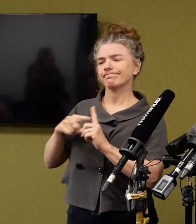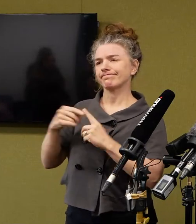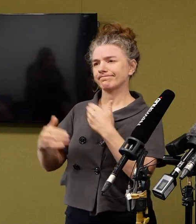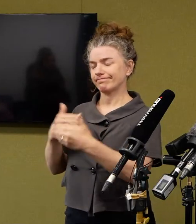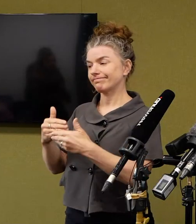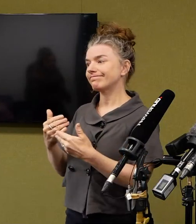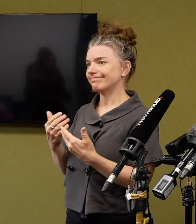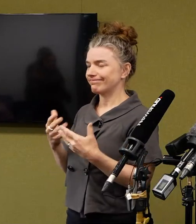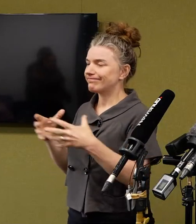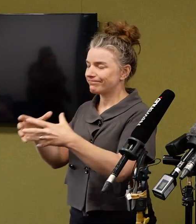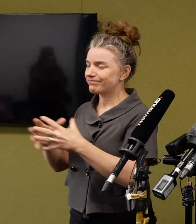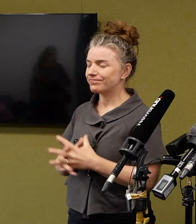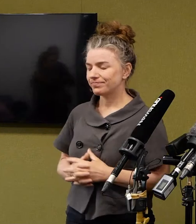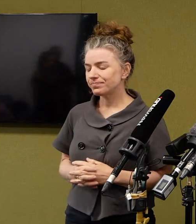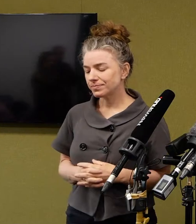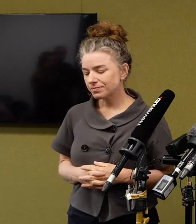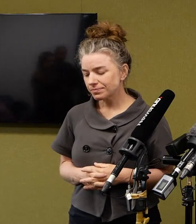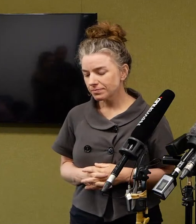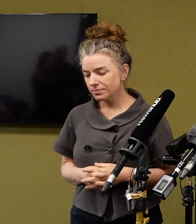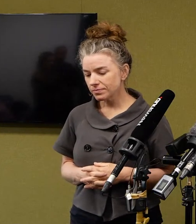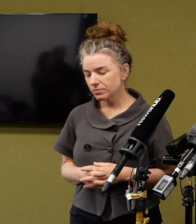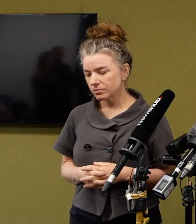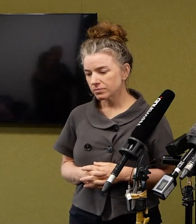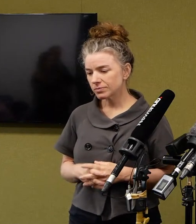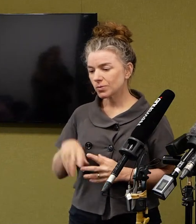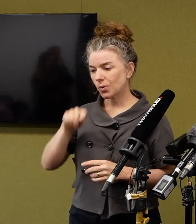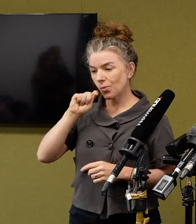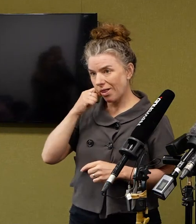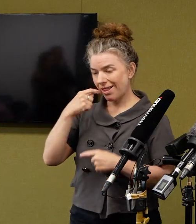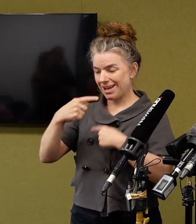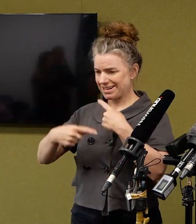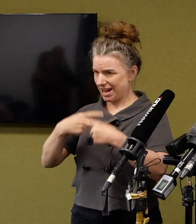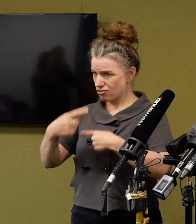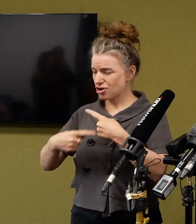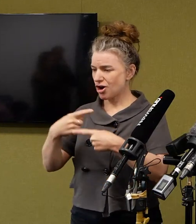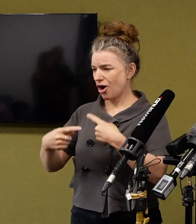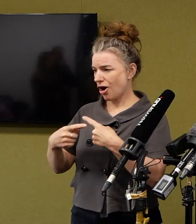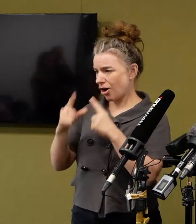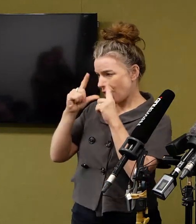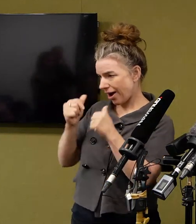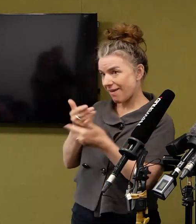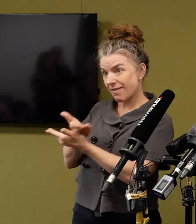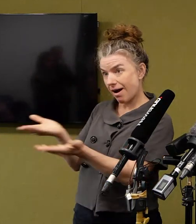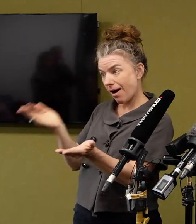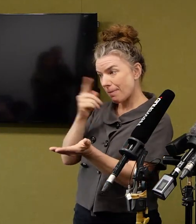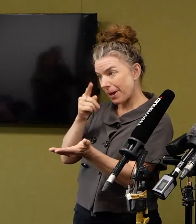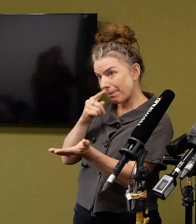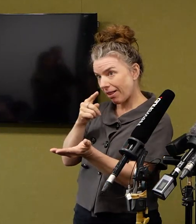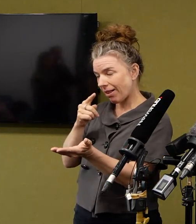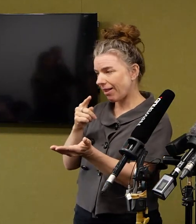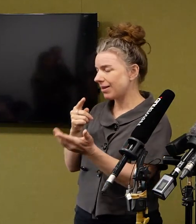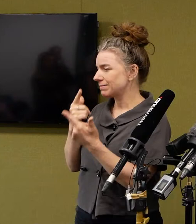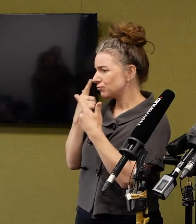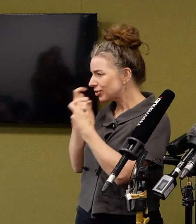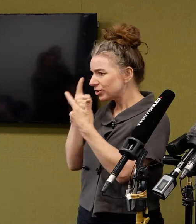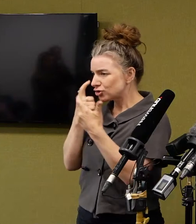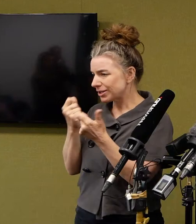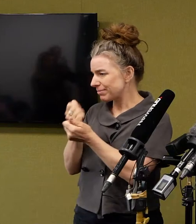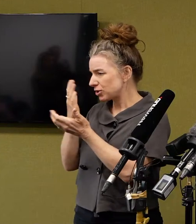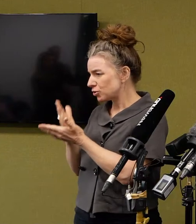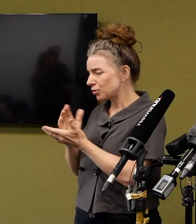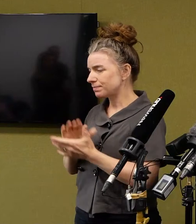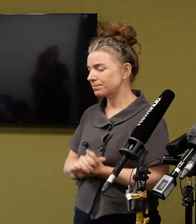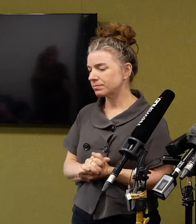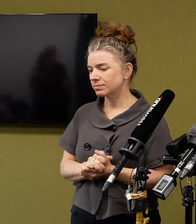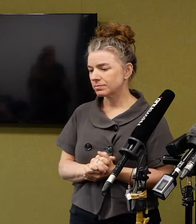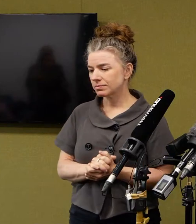And I just want to say that we will continue with those precautions for those people. And also planning has started for the 59